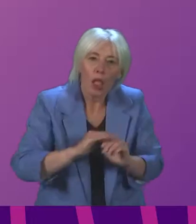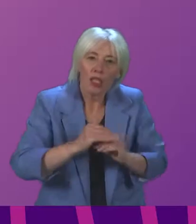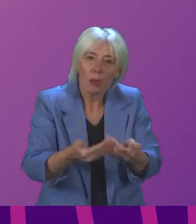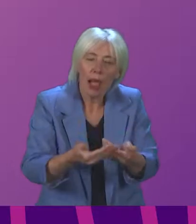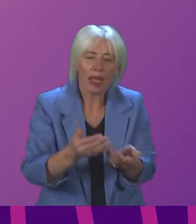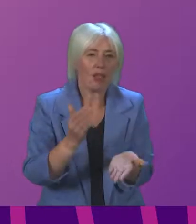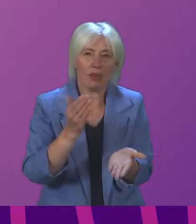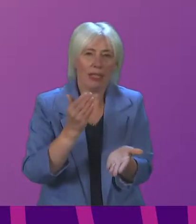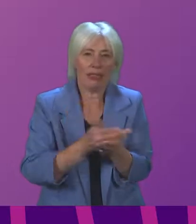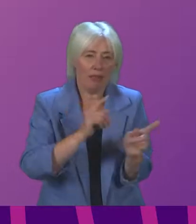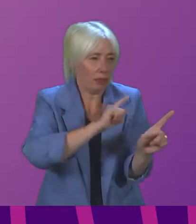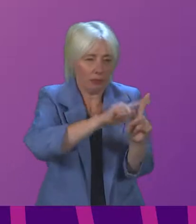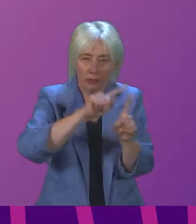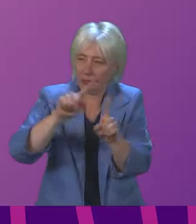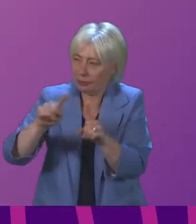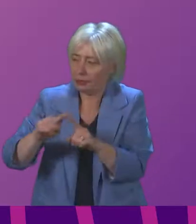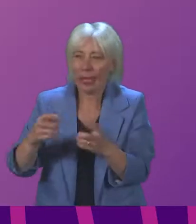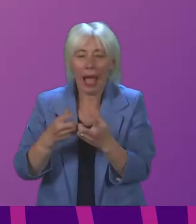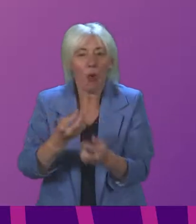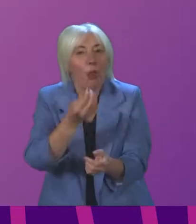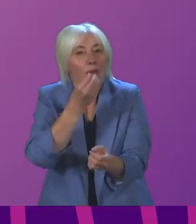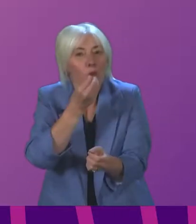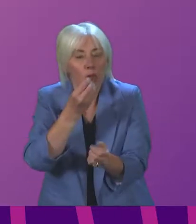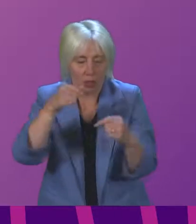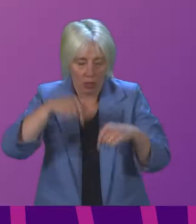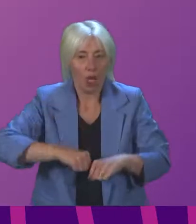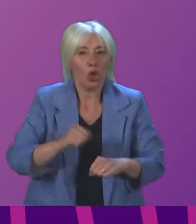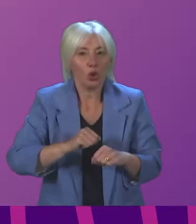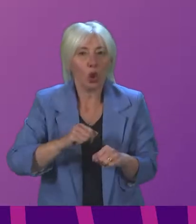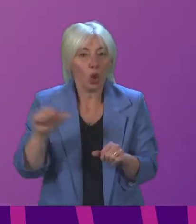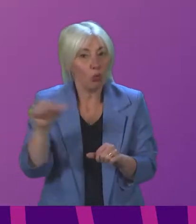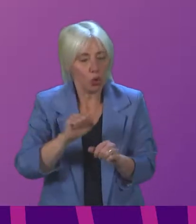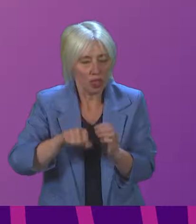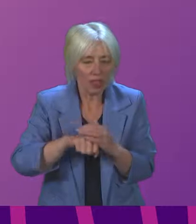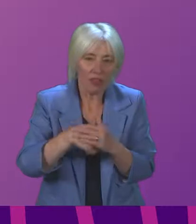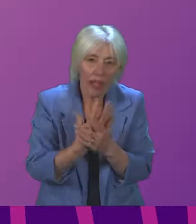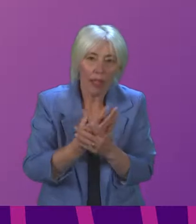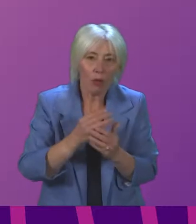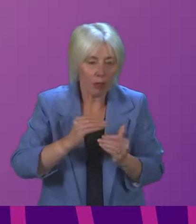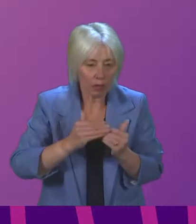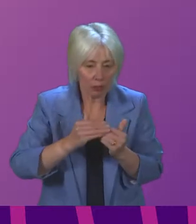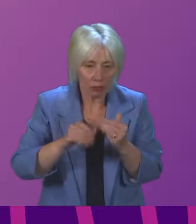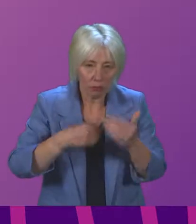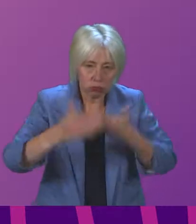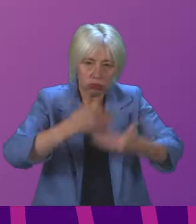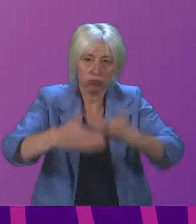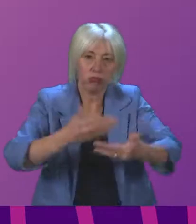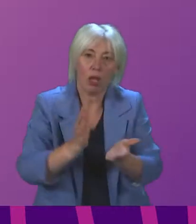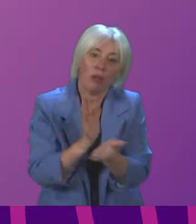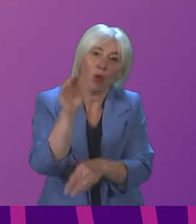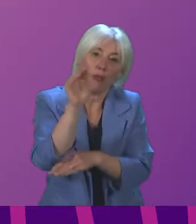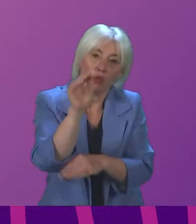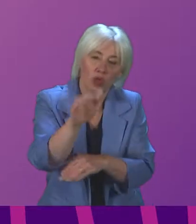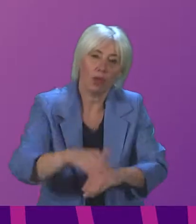horticulture and the agriculture sector, is how the food supply chain in Scotland should develop and flourish in the months and years ahead. Thank you, President Officer.